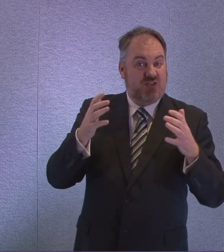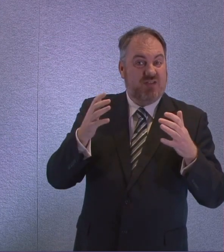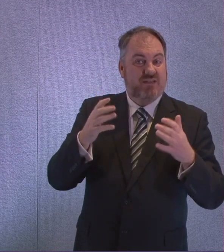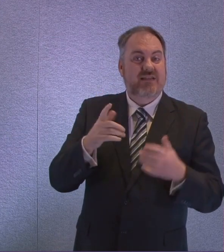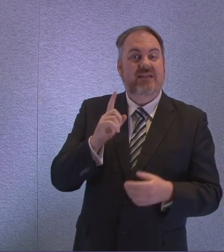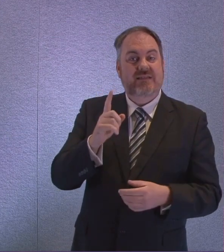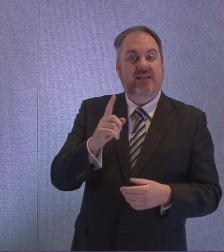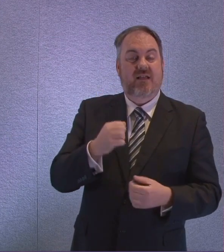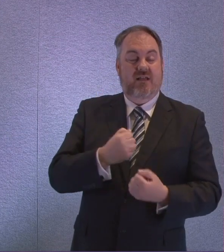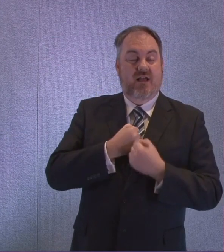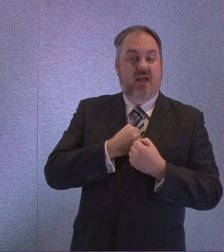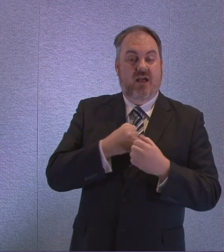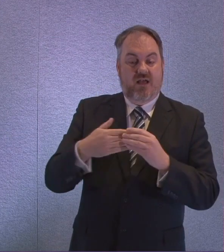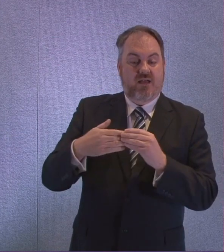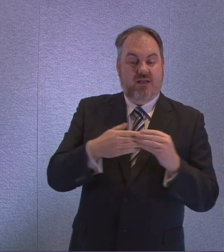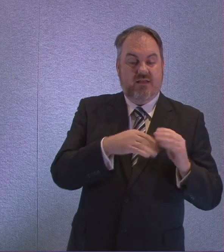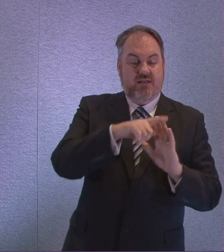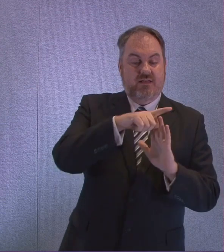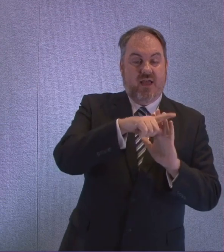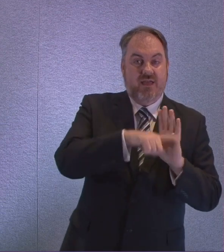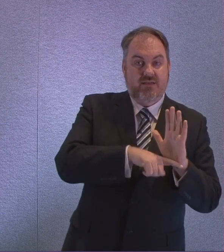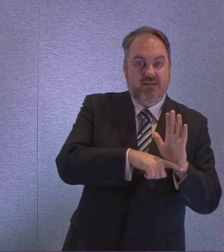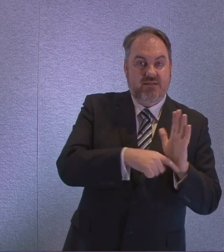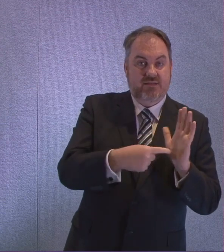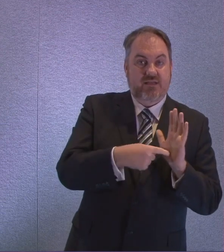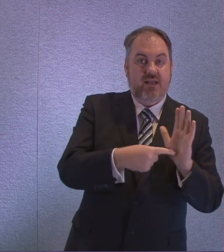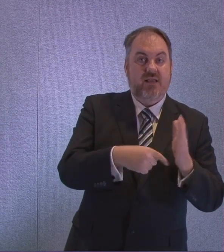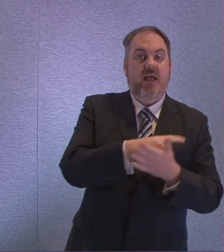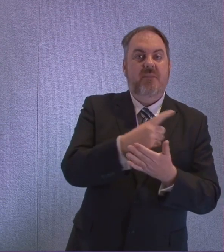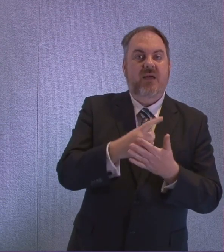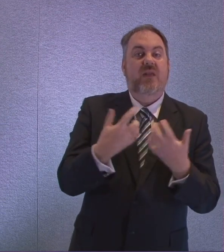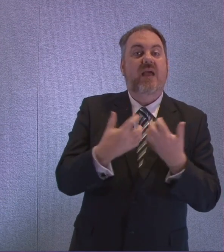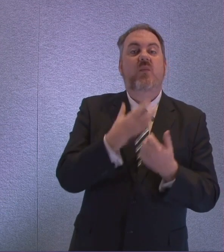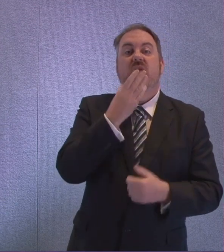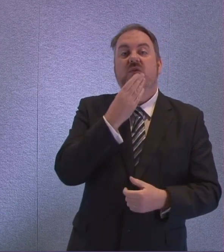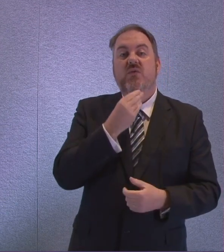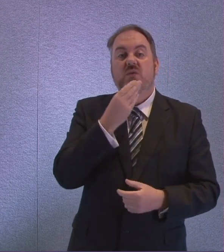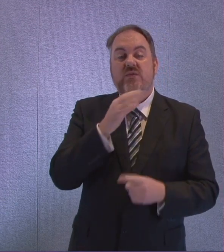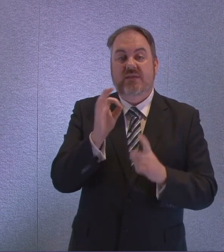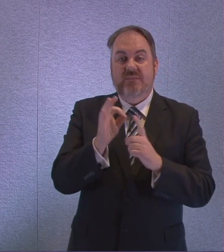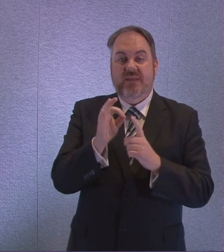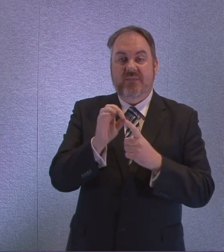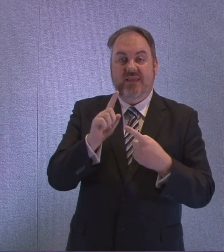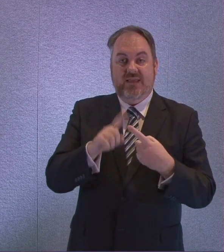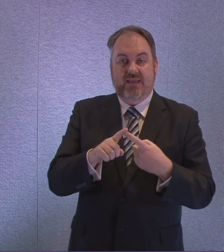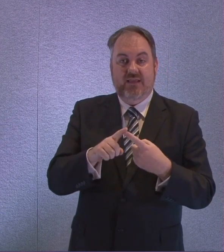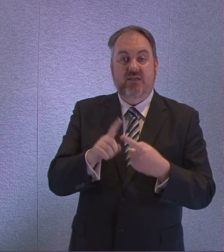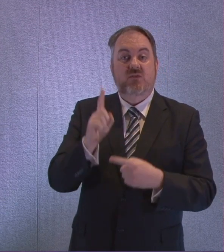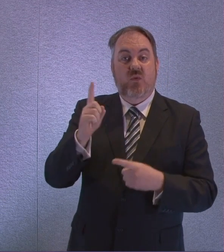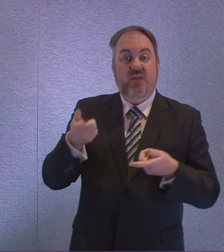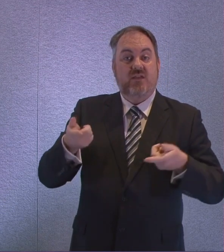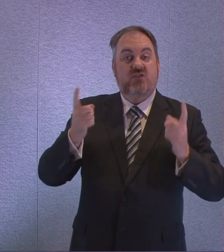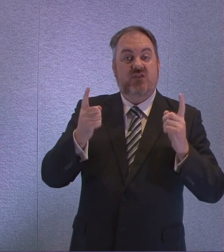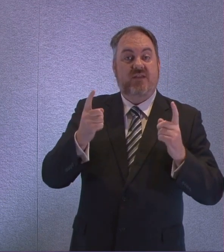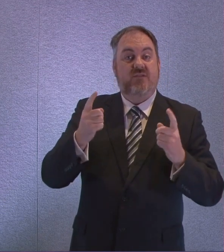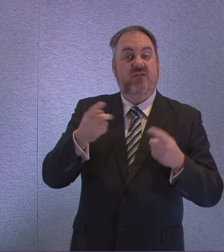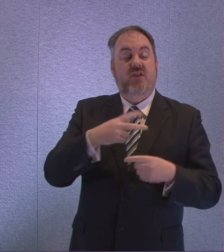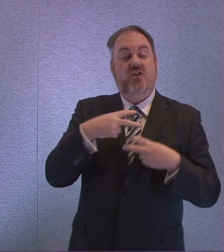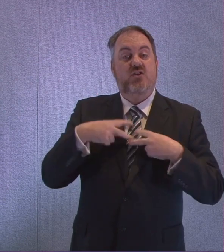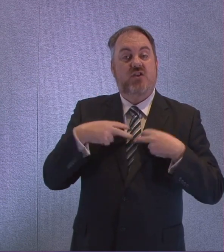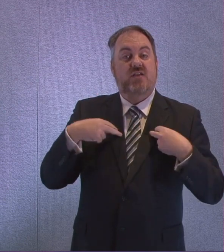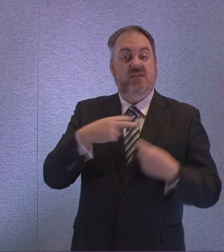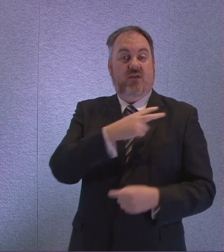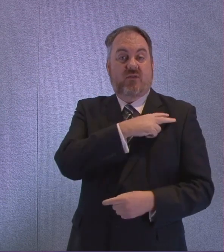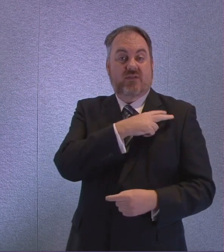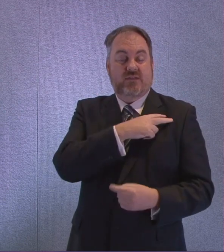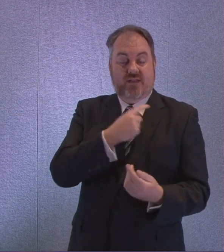guidance and the interpretation of that guidance. In short, the Chief Nursing Officer's letter said, and it was intended to simply interpret and